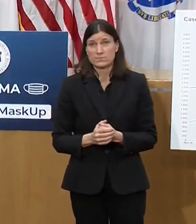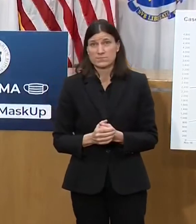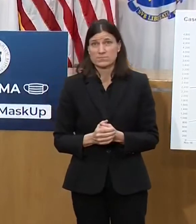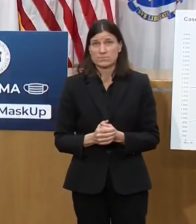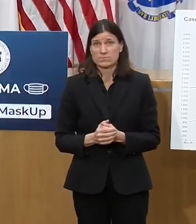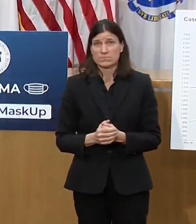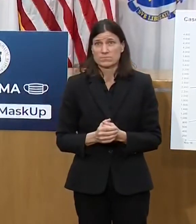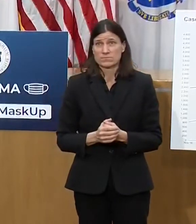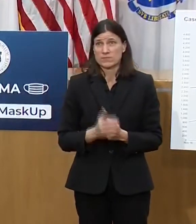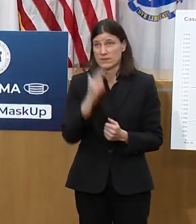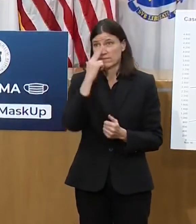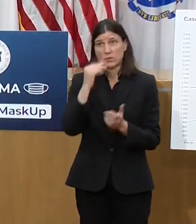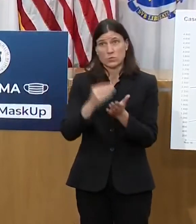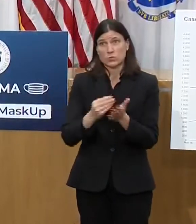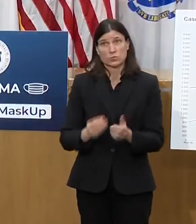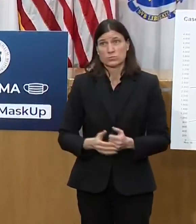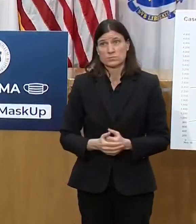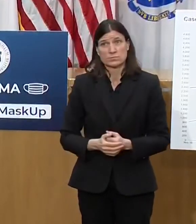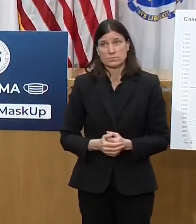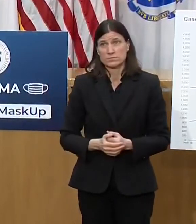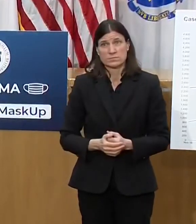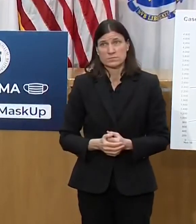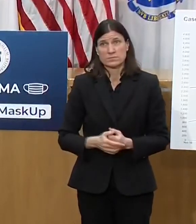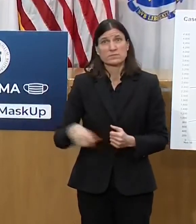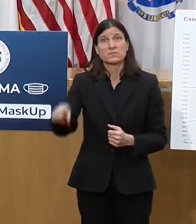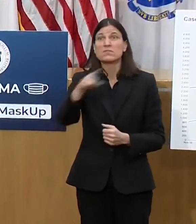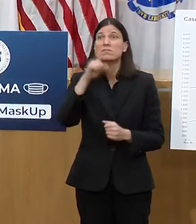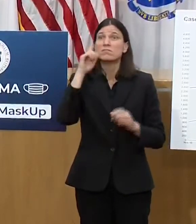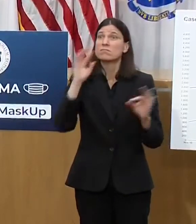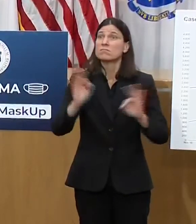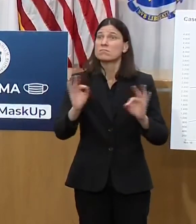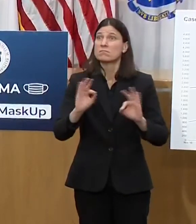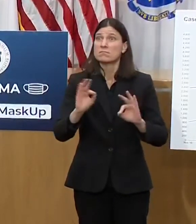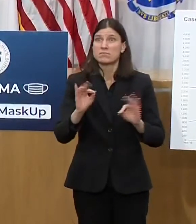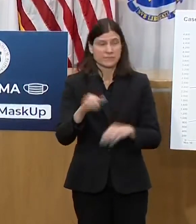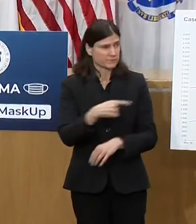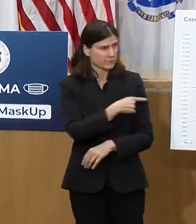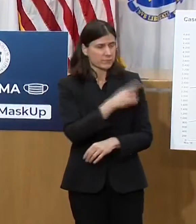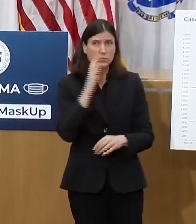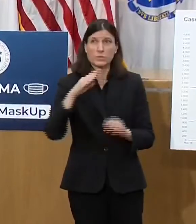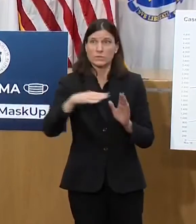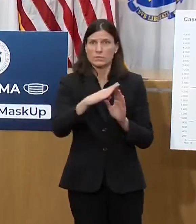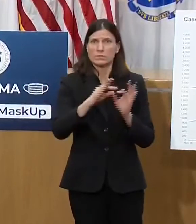those closest to you and the rest of us here in Massachusetts.